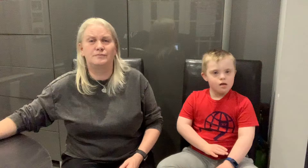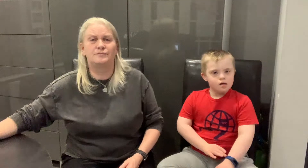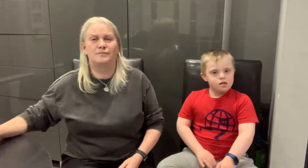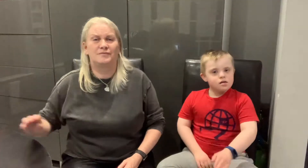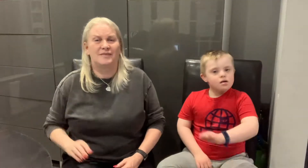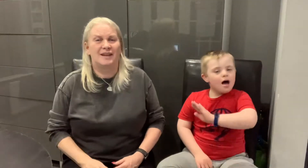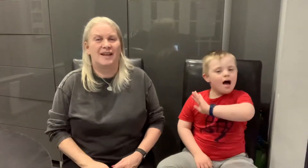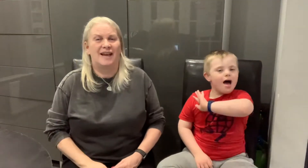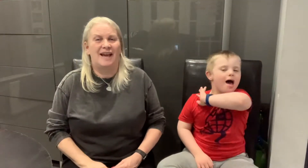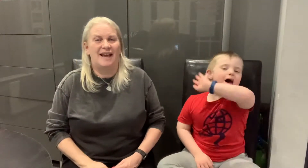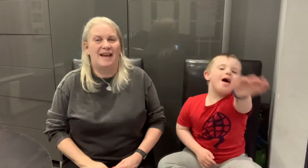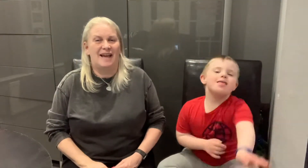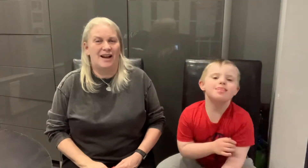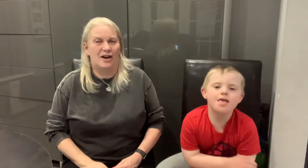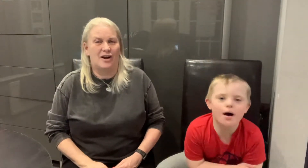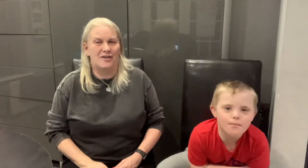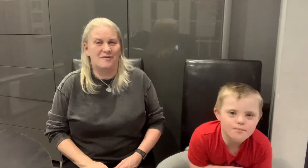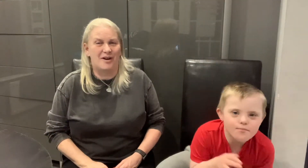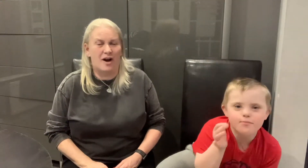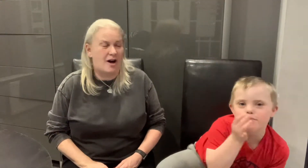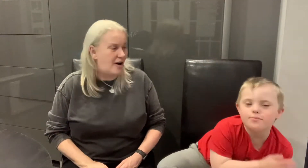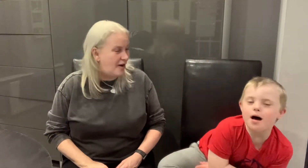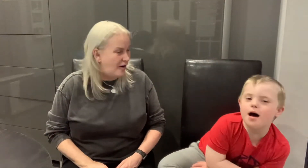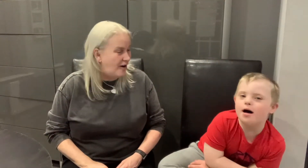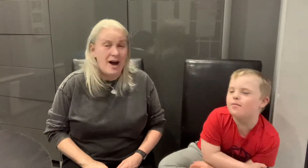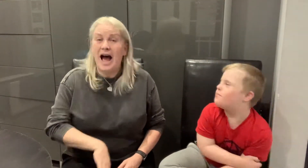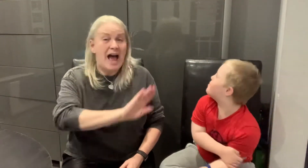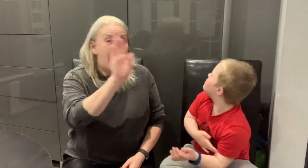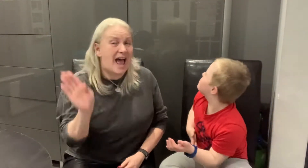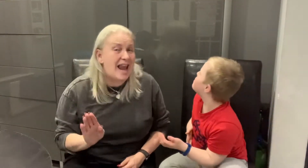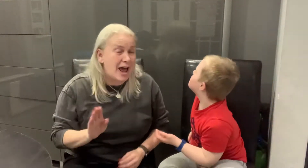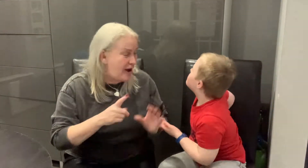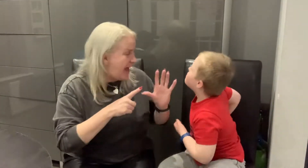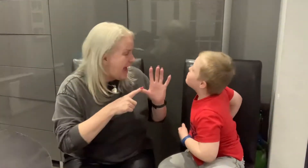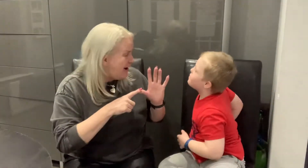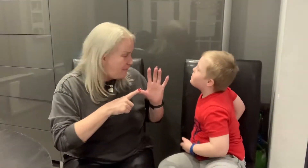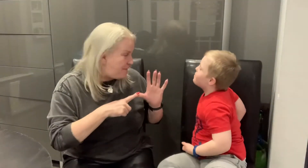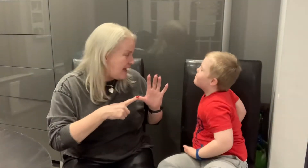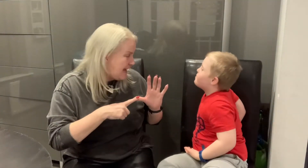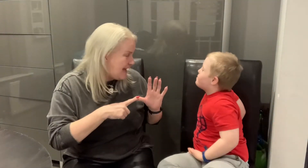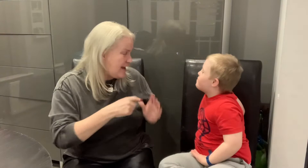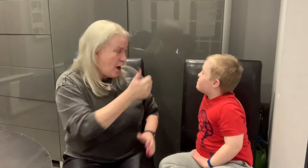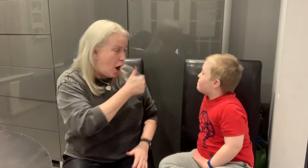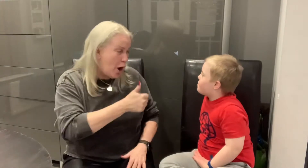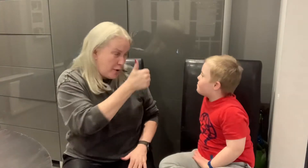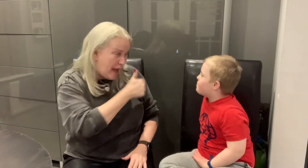hello Alfie okay